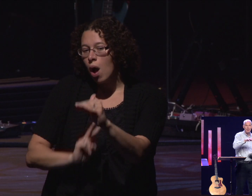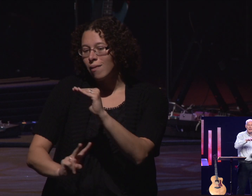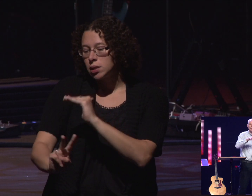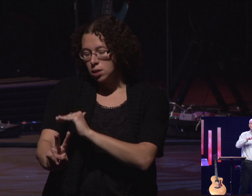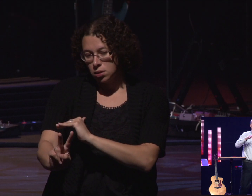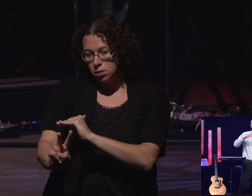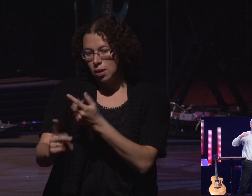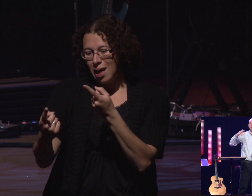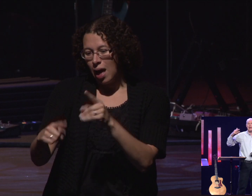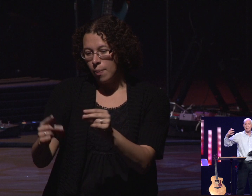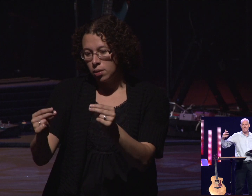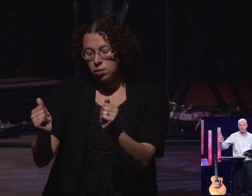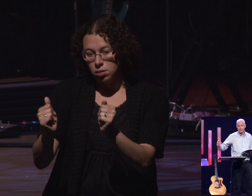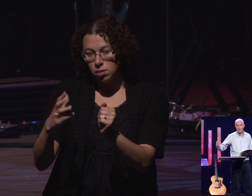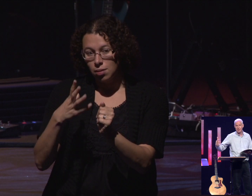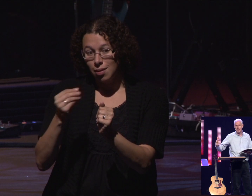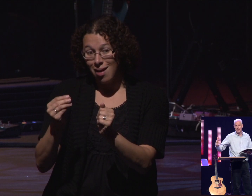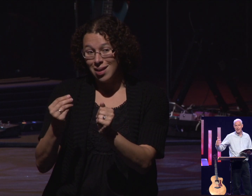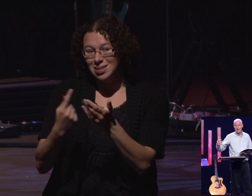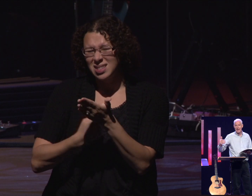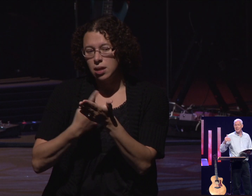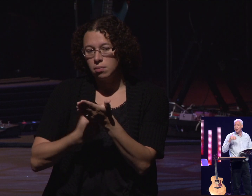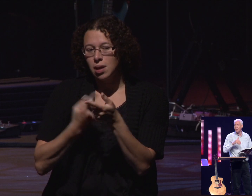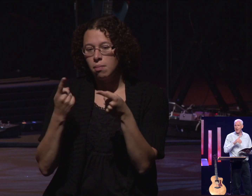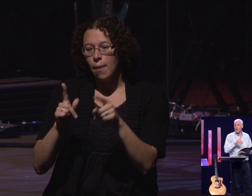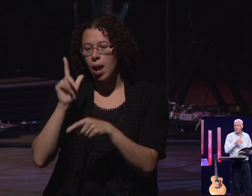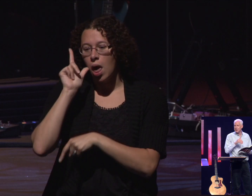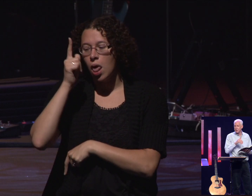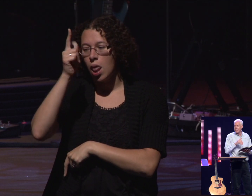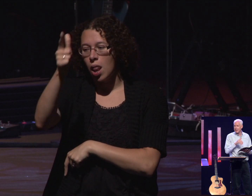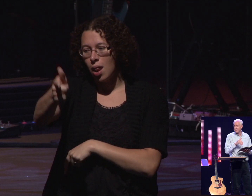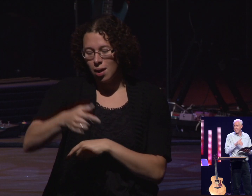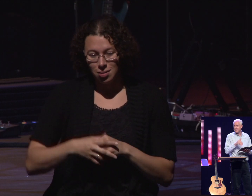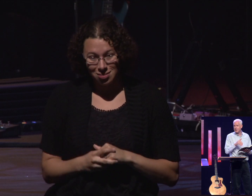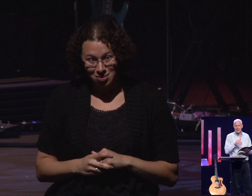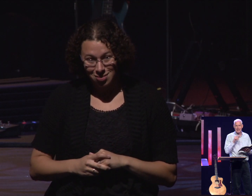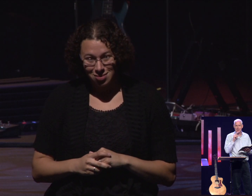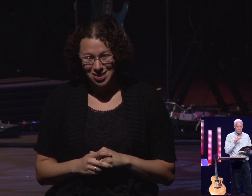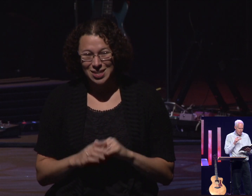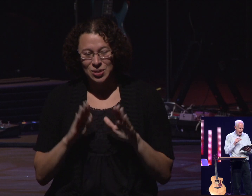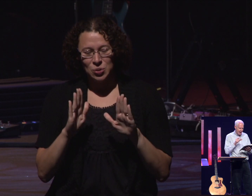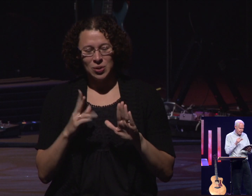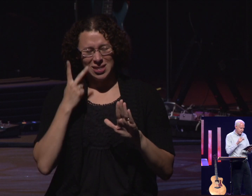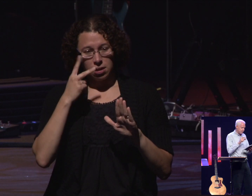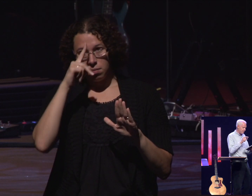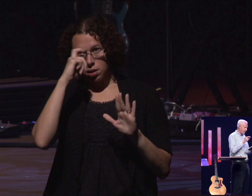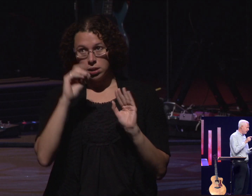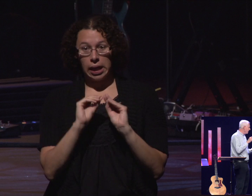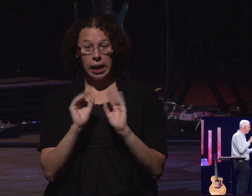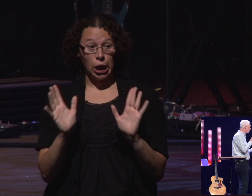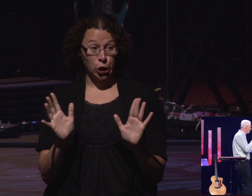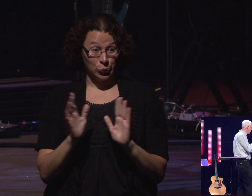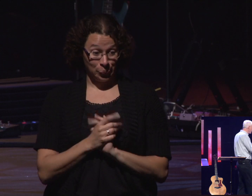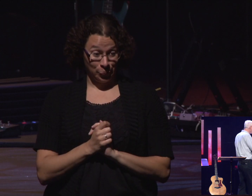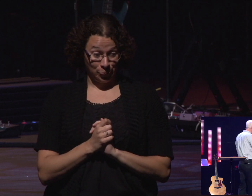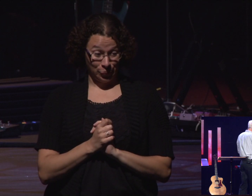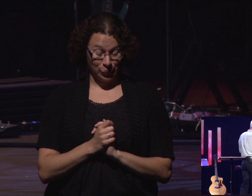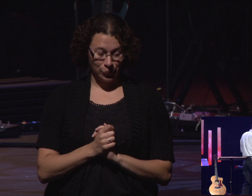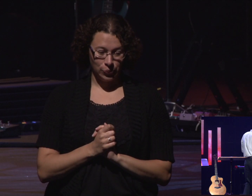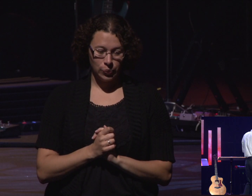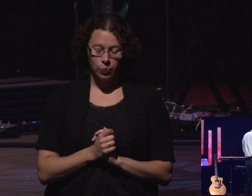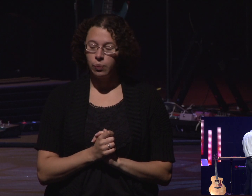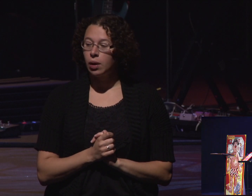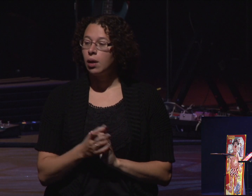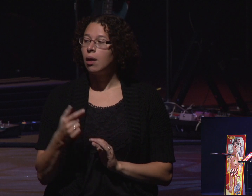fulfillment. And then there's a secondary fulfillment. And this is one of those that's really great to see. Because it's so obvious. So words here.